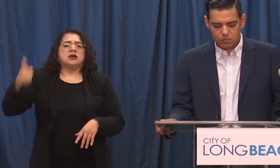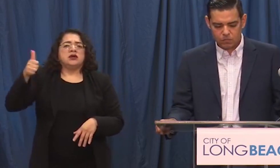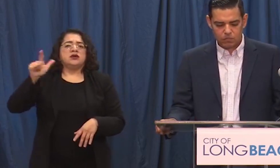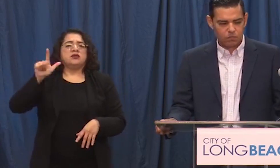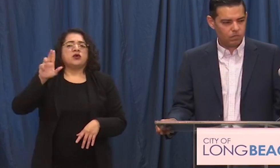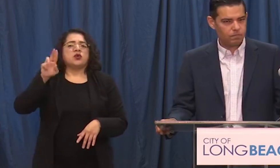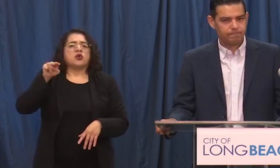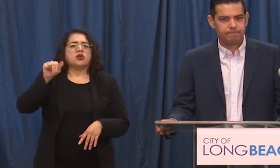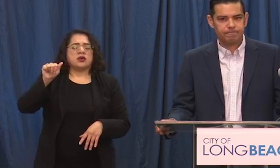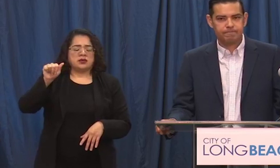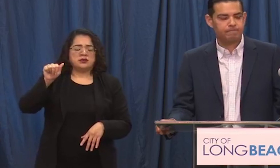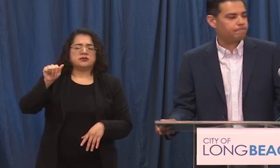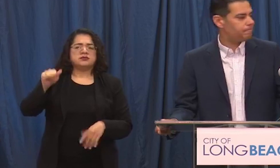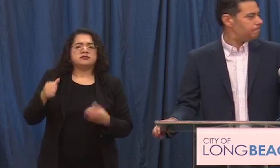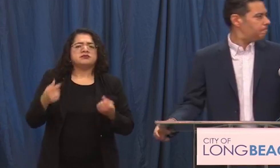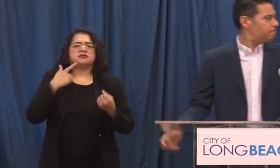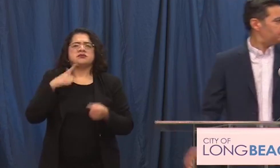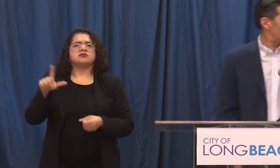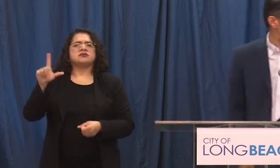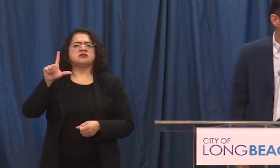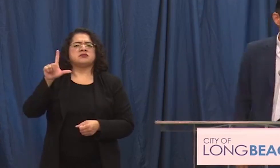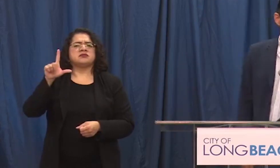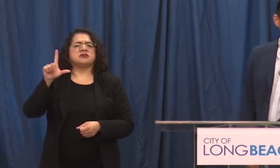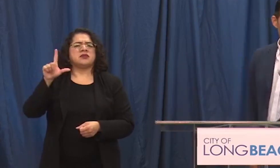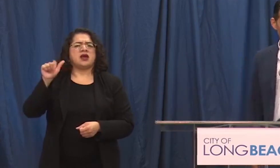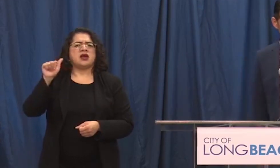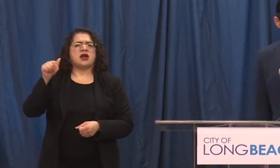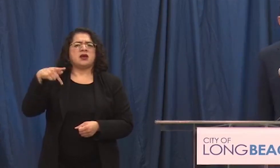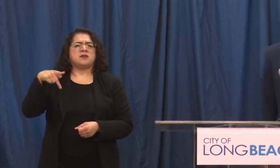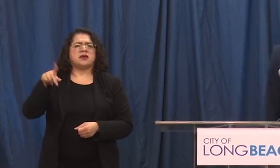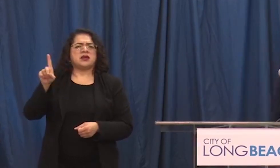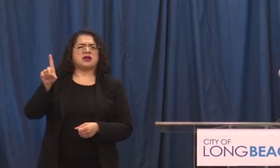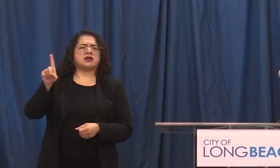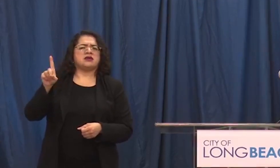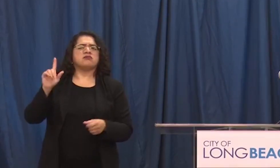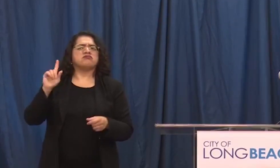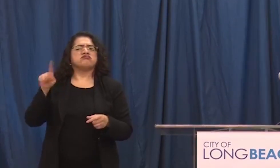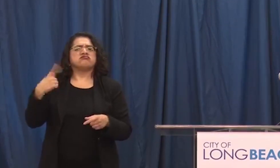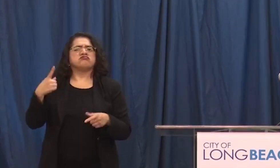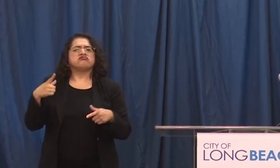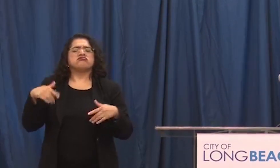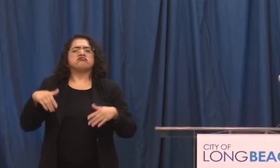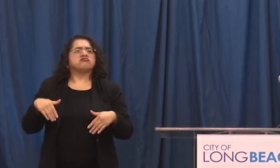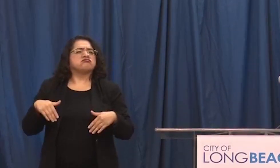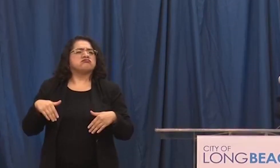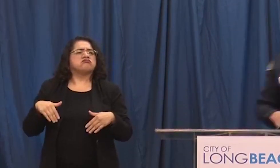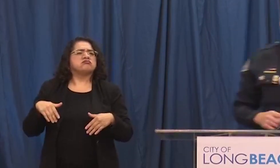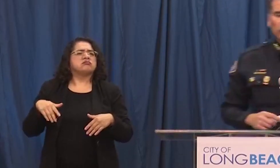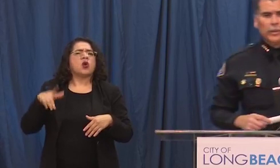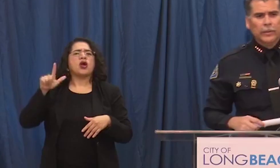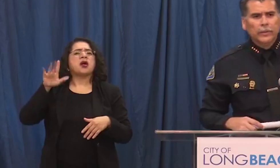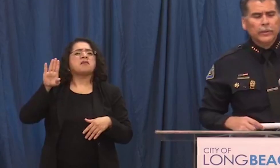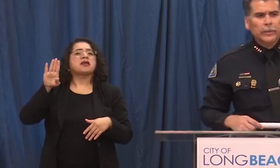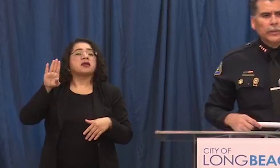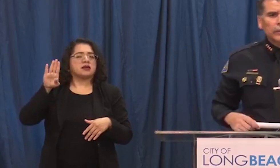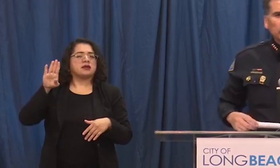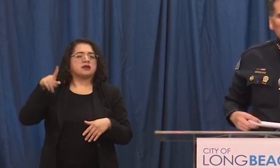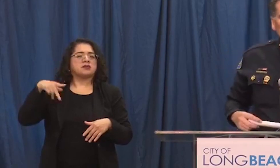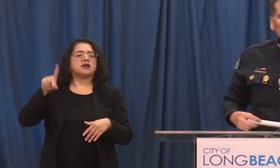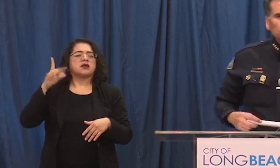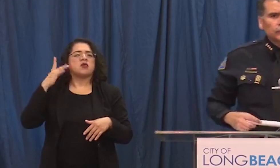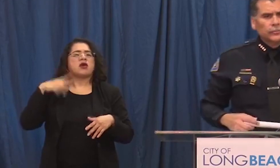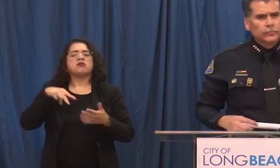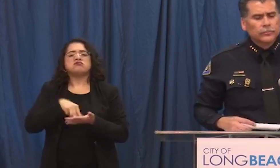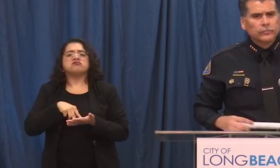people are asking why um lbpd was standing down while people were looting can you just explain briefly a little bit about the tactical reasons